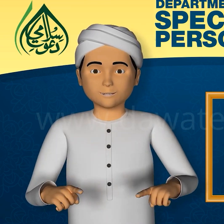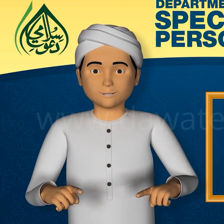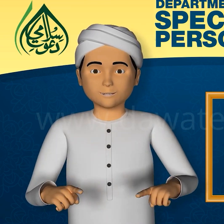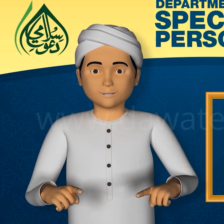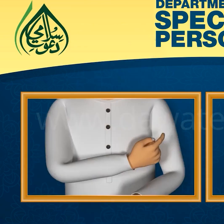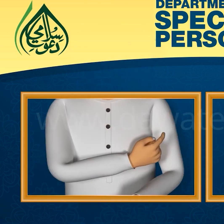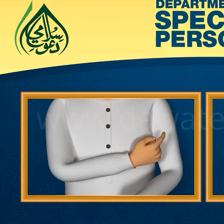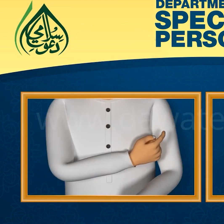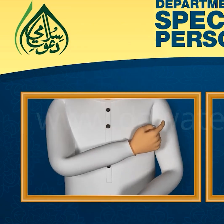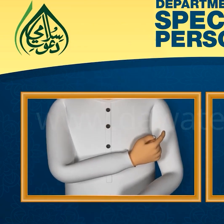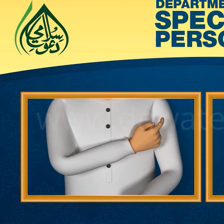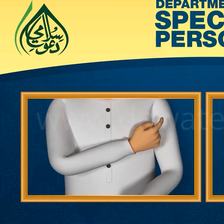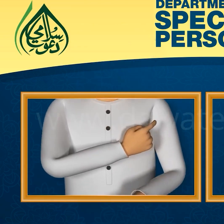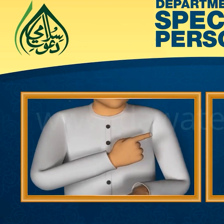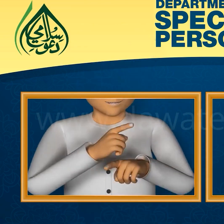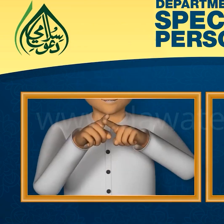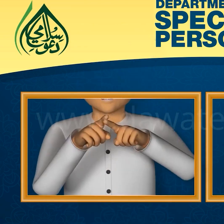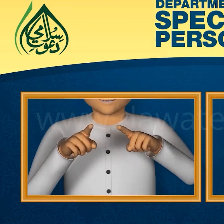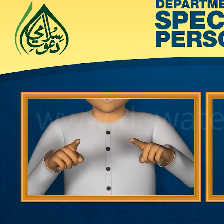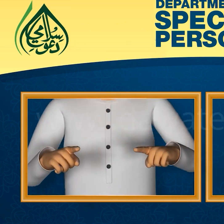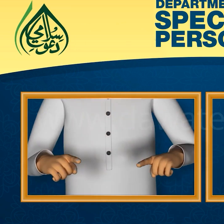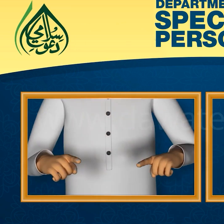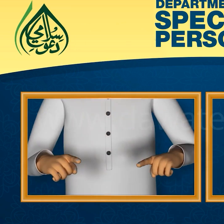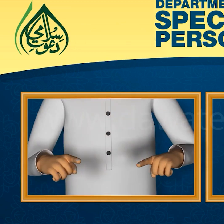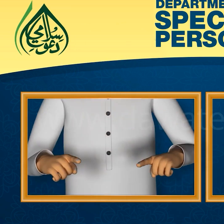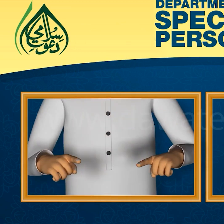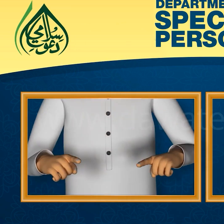Clinic,